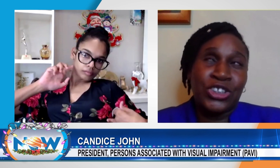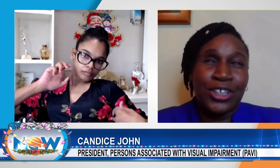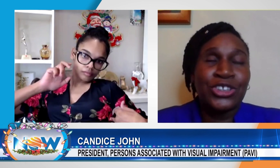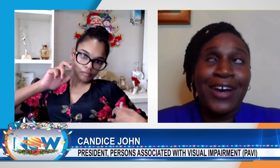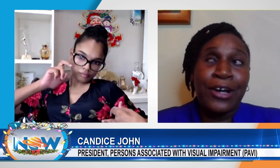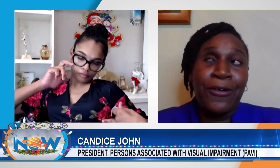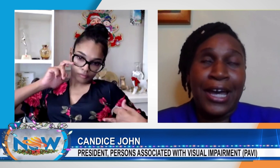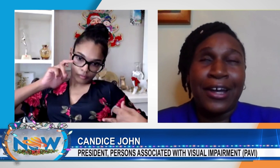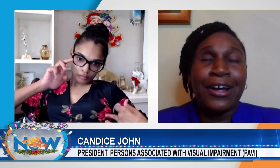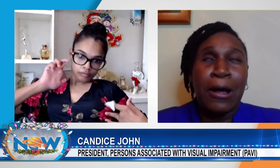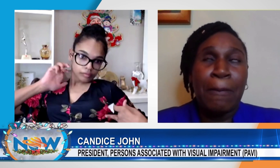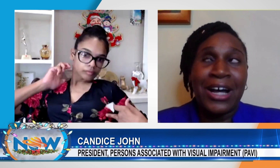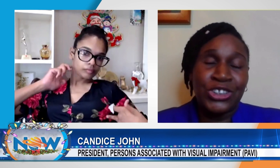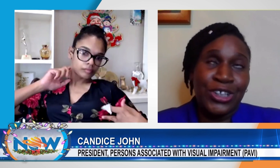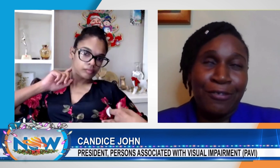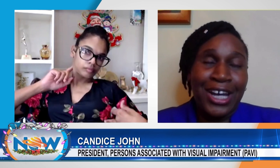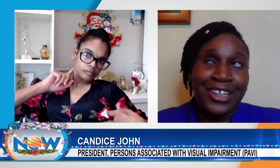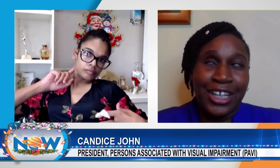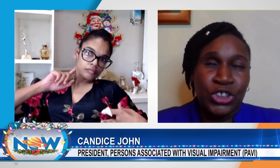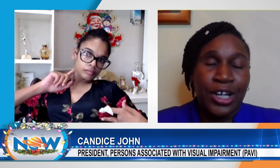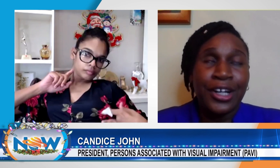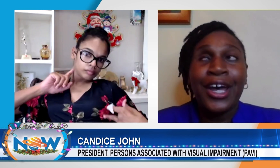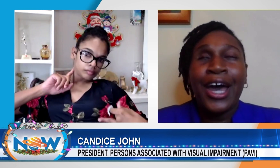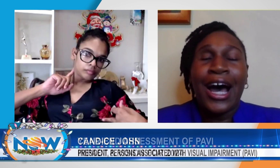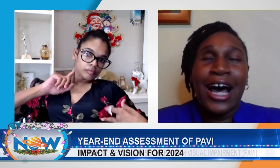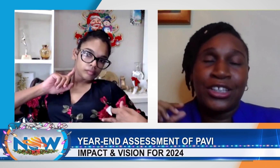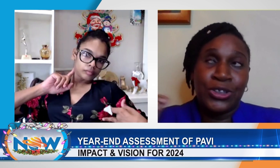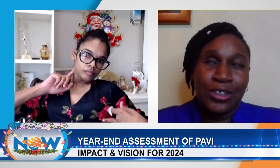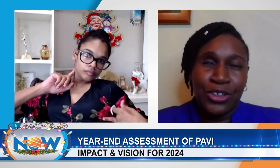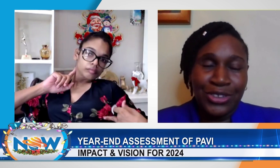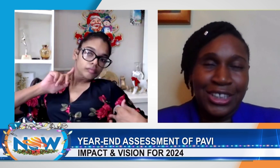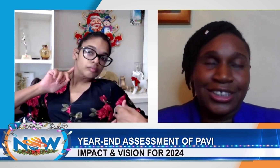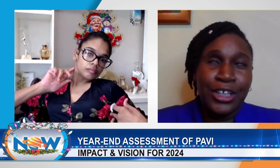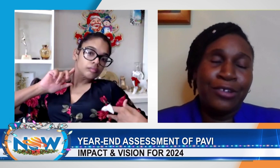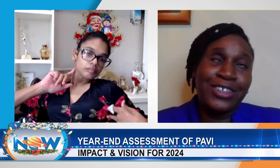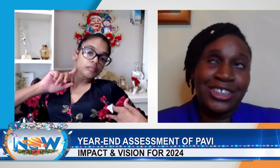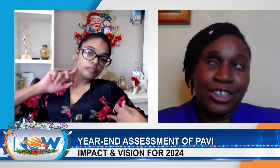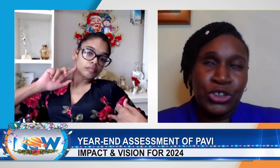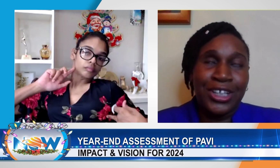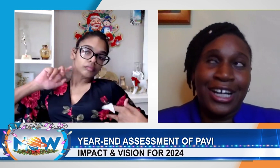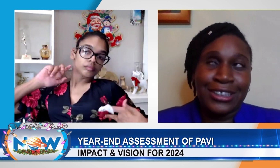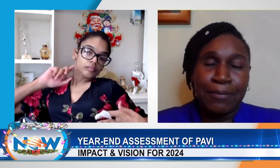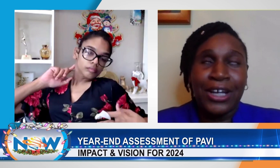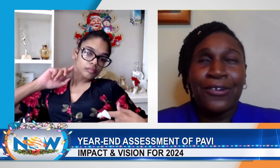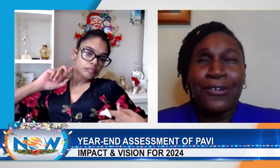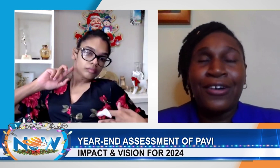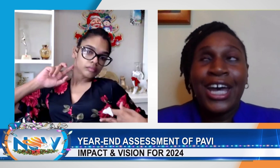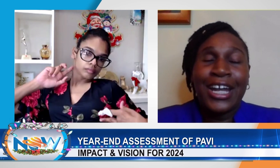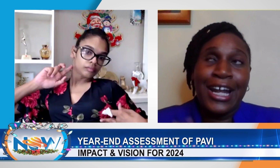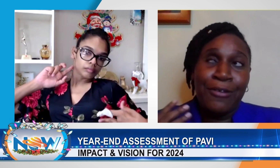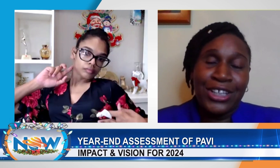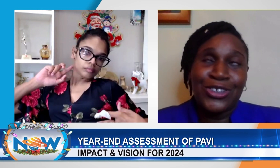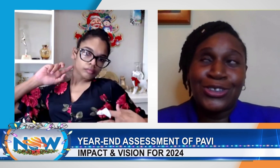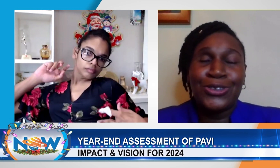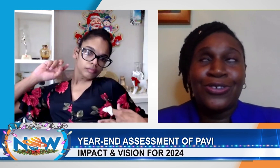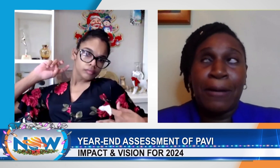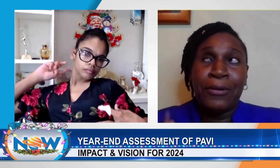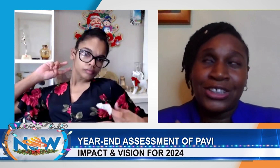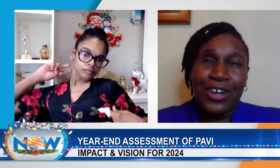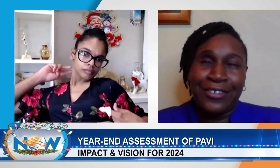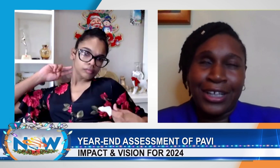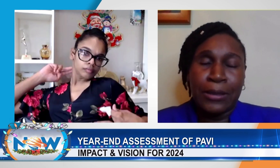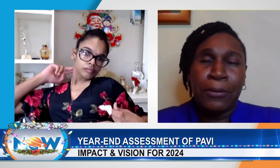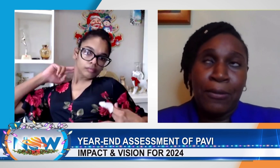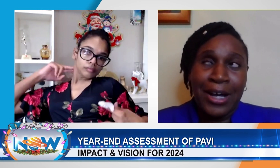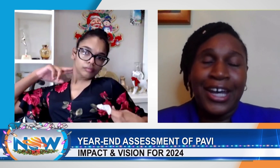in education. So, I acquired a Bachelor of Education at UTT, University of Trinidad and Tobago. Then I went on to do